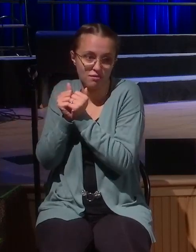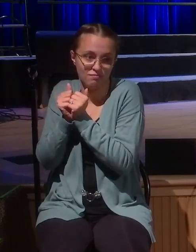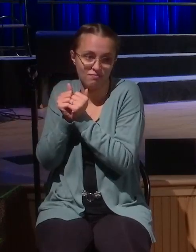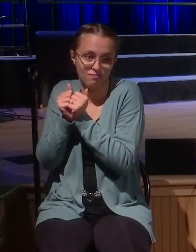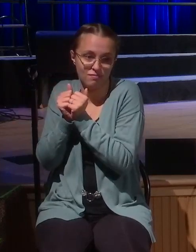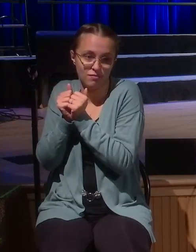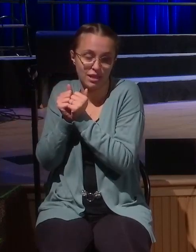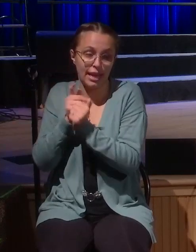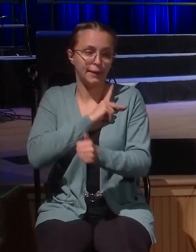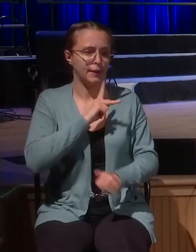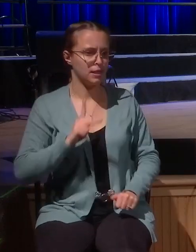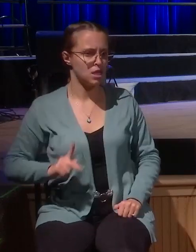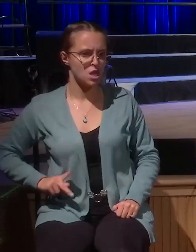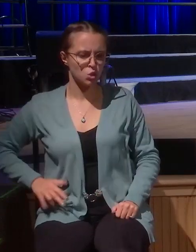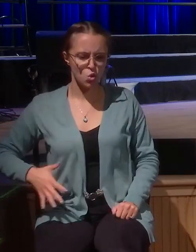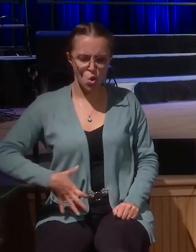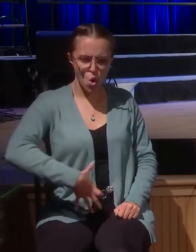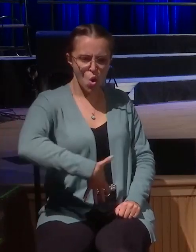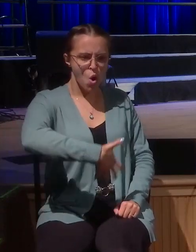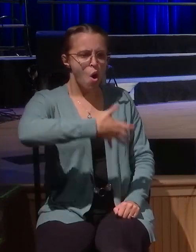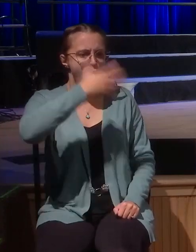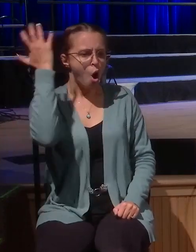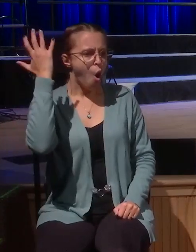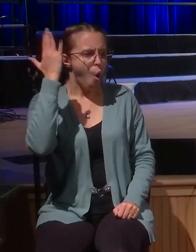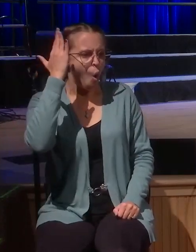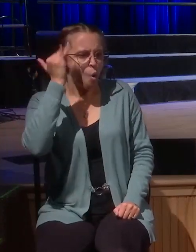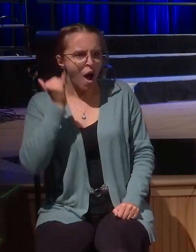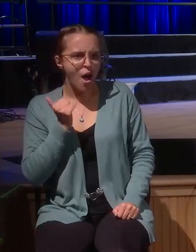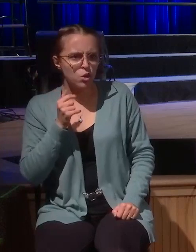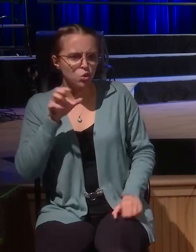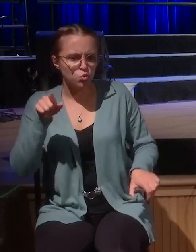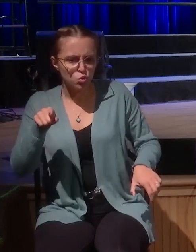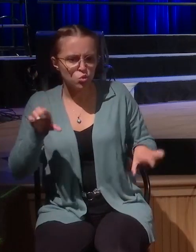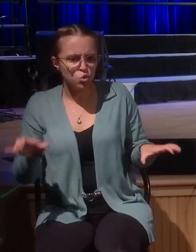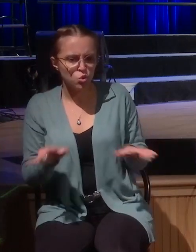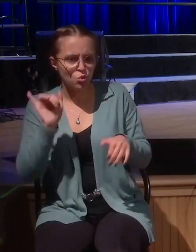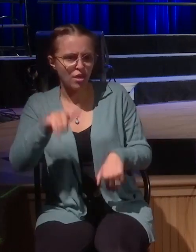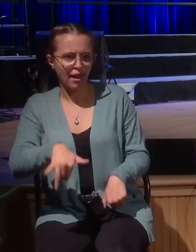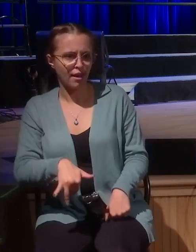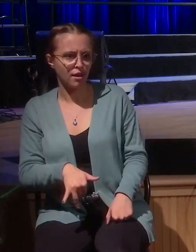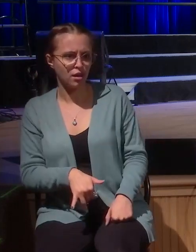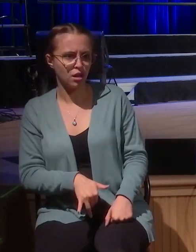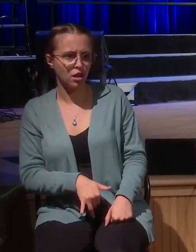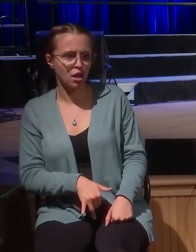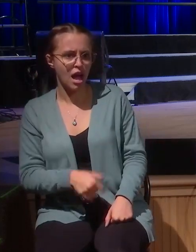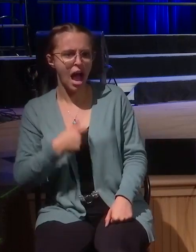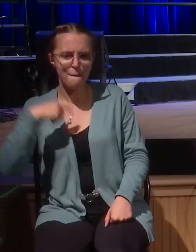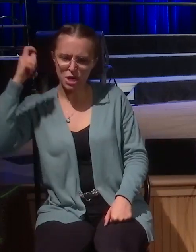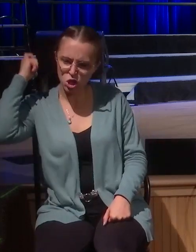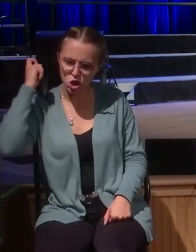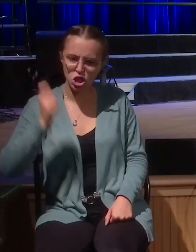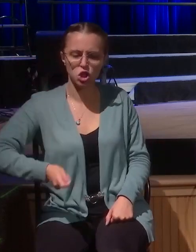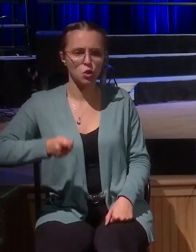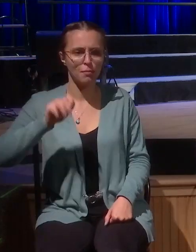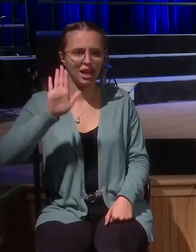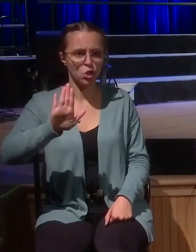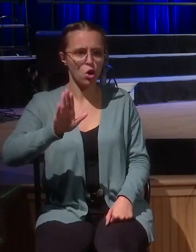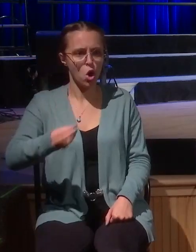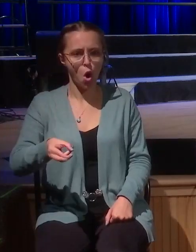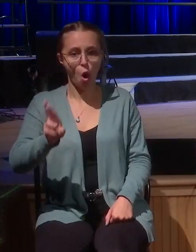And the king is angry at this. Why would you do that? He says, I'm going to judge you by your own words. Well, why did you not